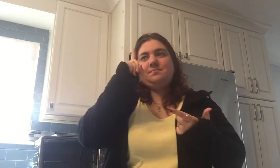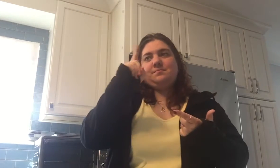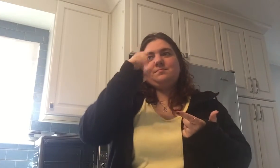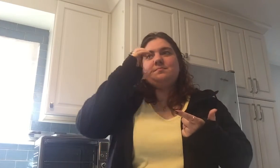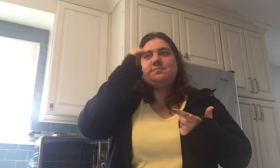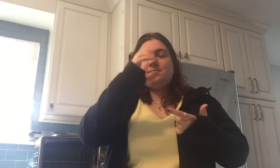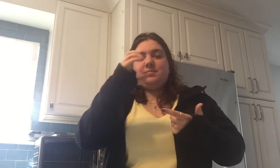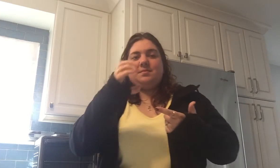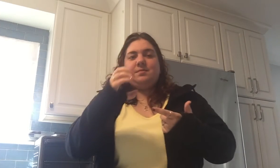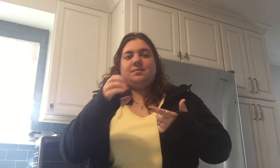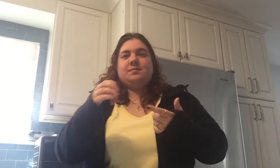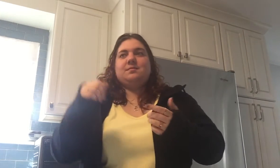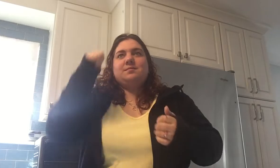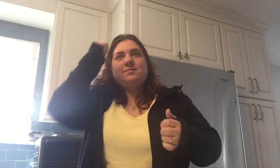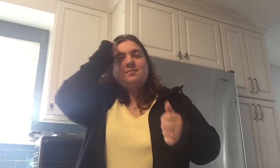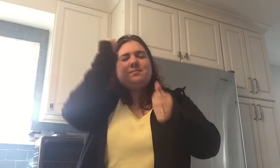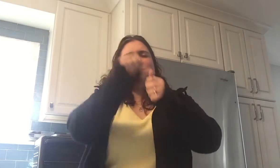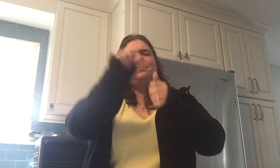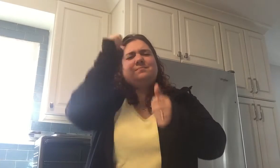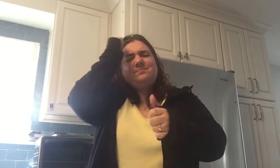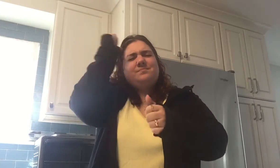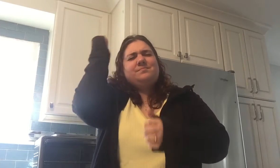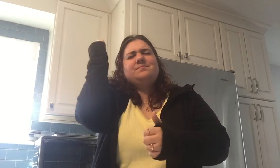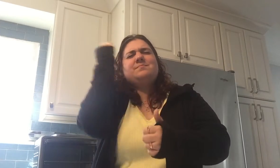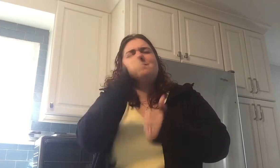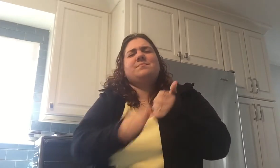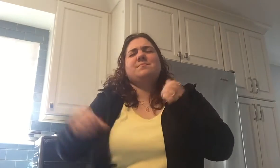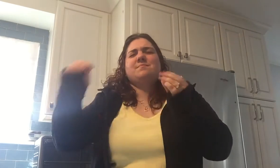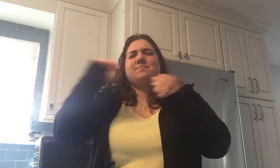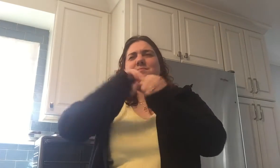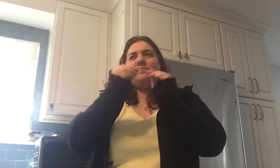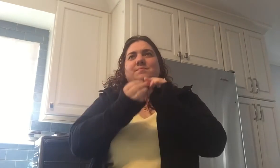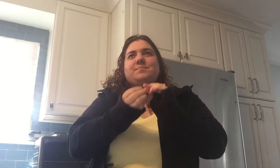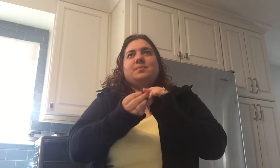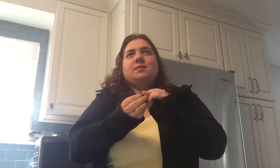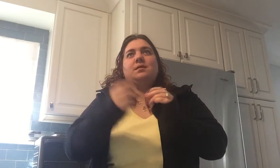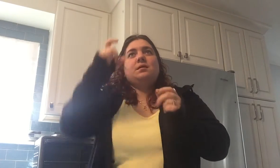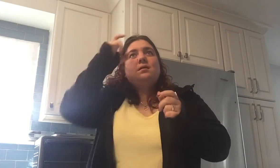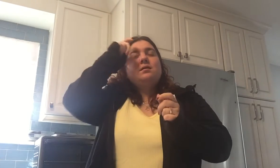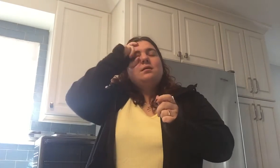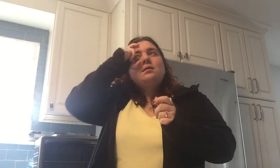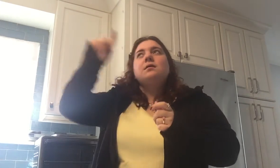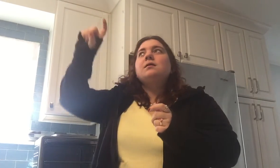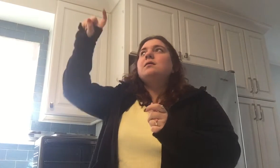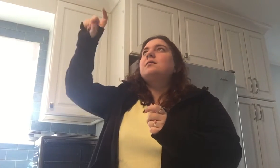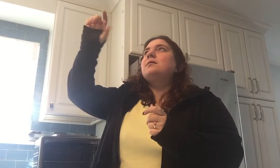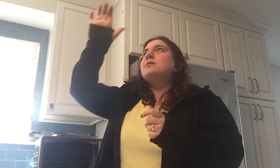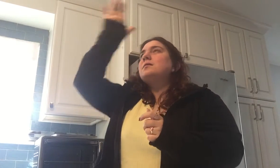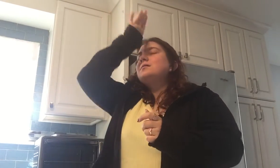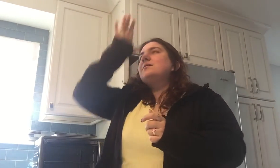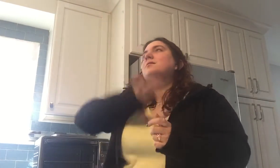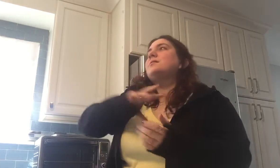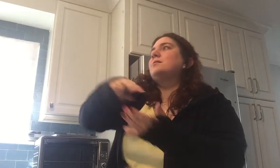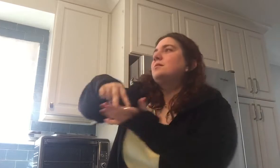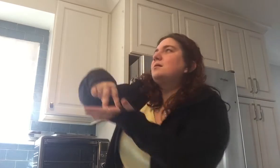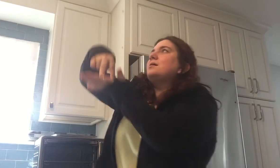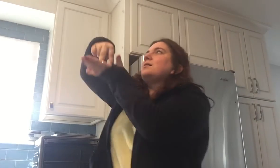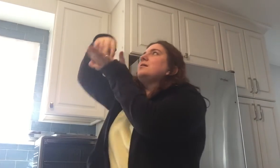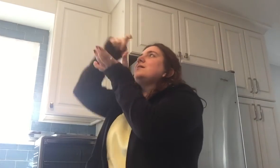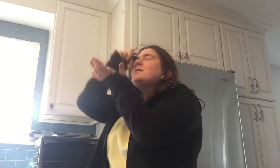live to be a hundred Memorizing every number You could even put a man on